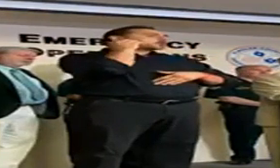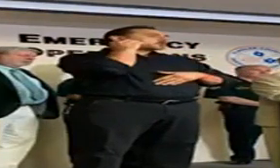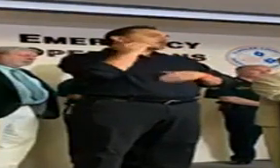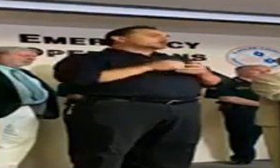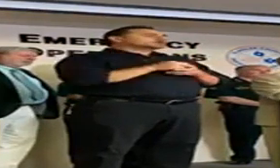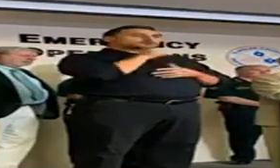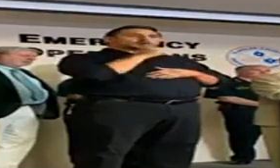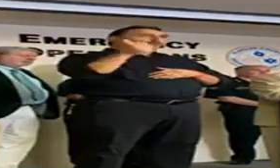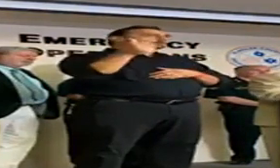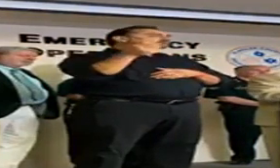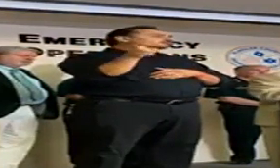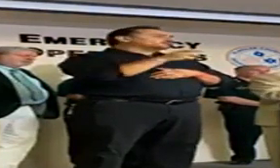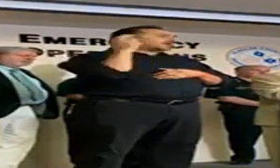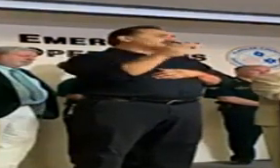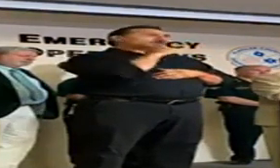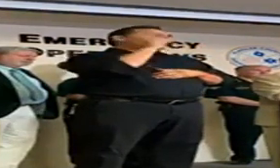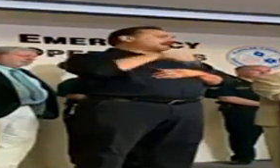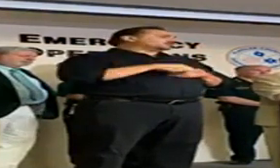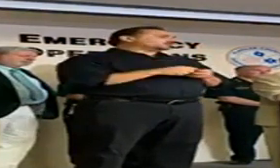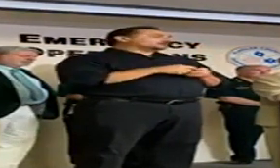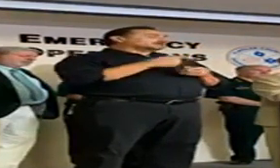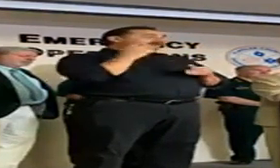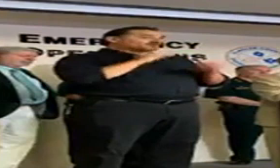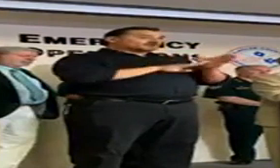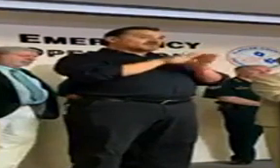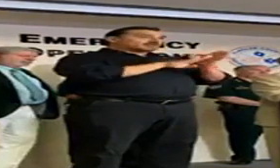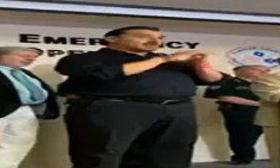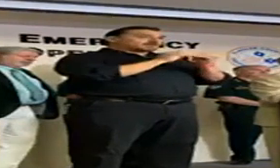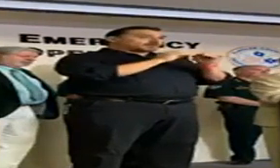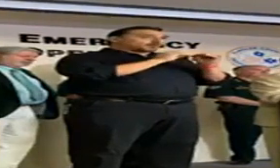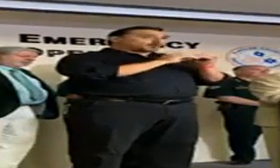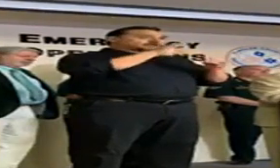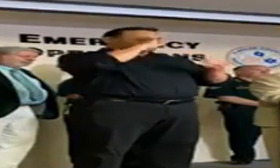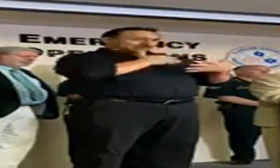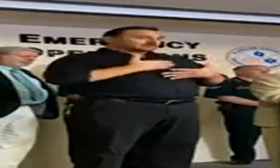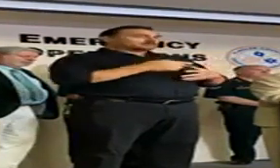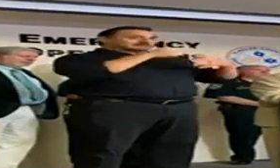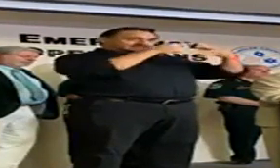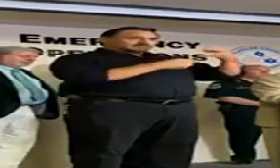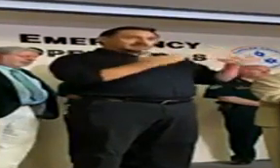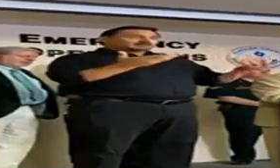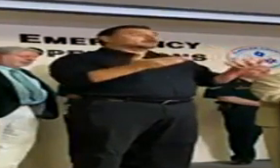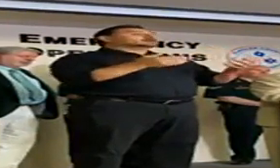travel, and if you begin to develop the symptoms, again, please contact your health care provider.